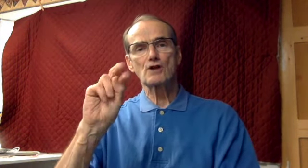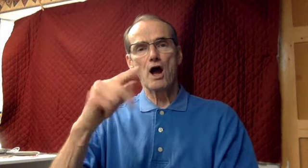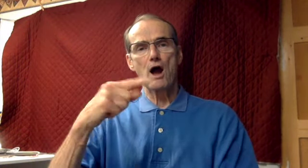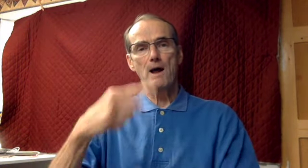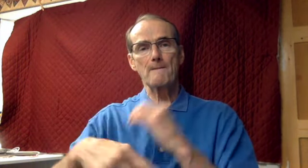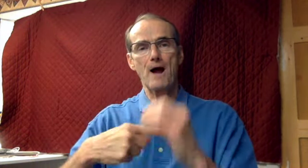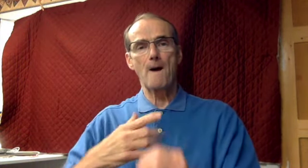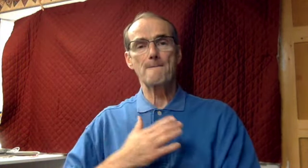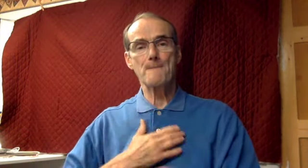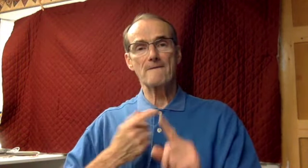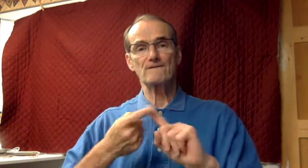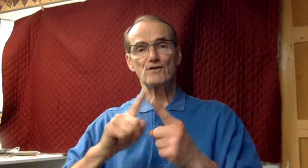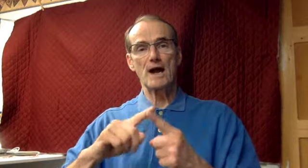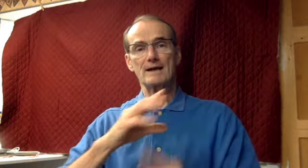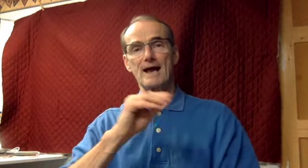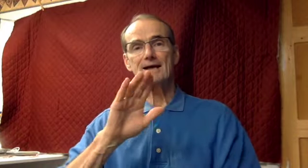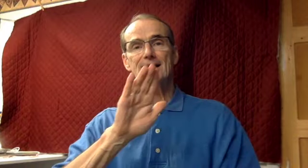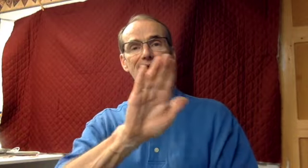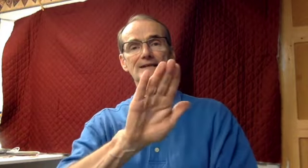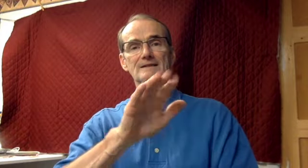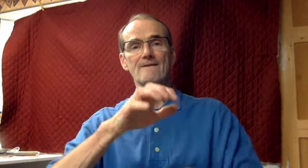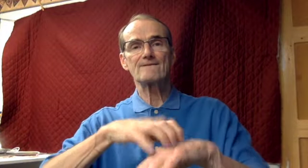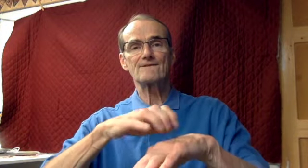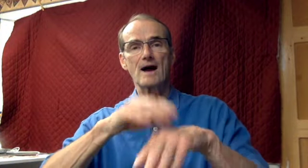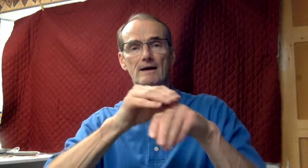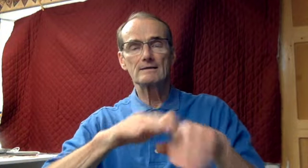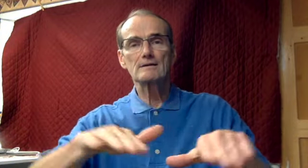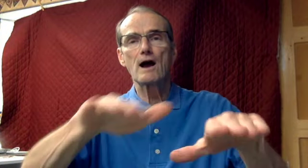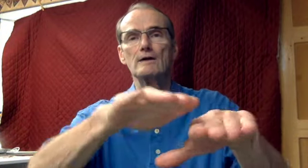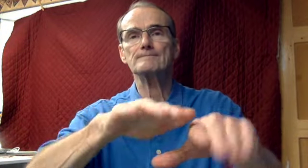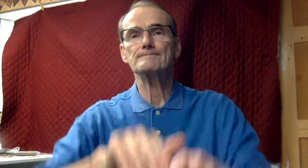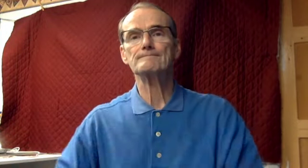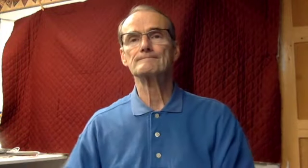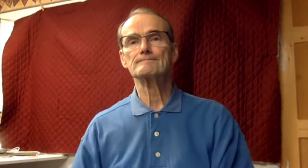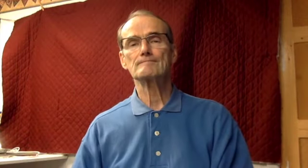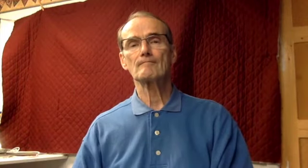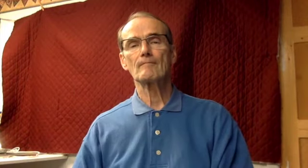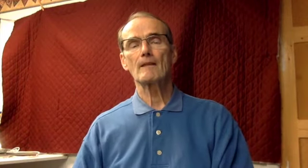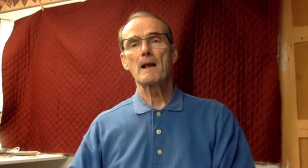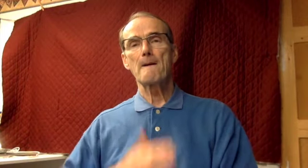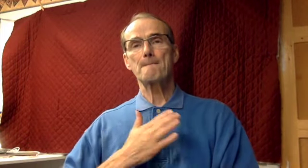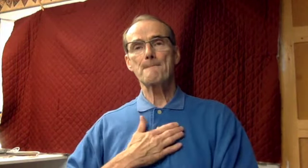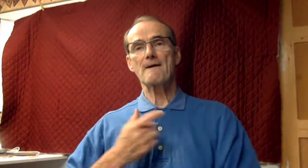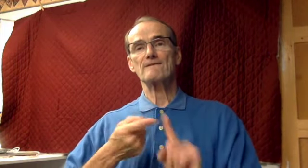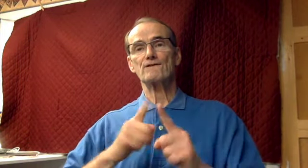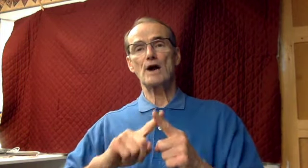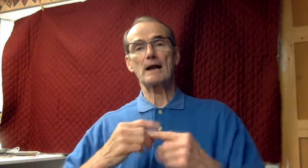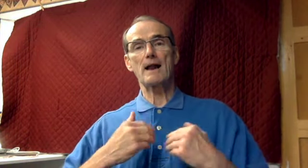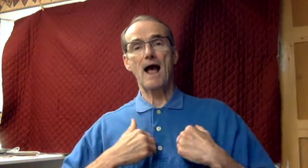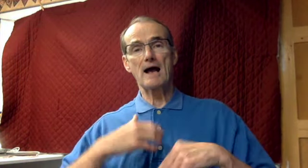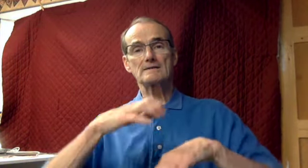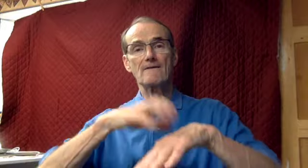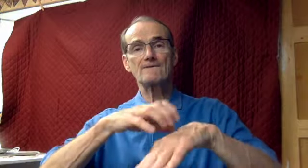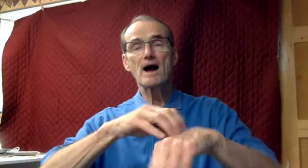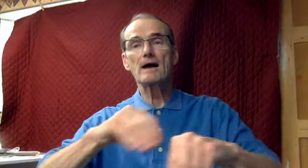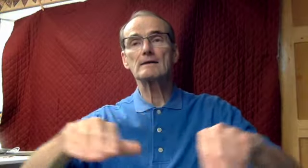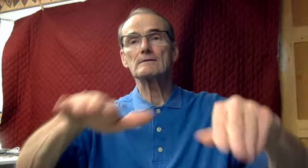let me now sing of my friend my friend's song concerning his vineyard